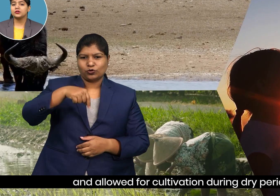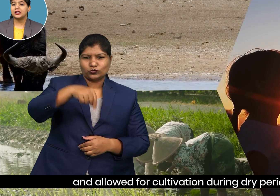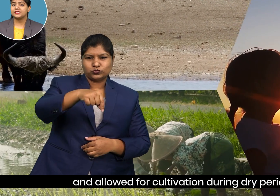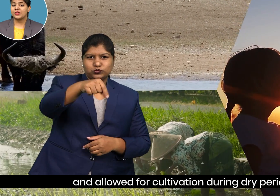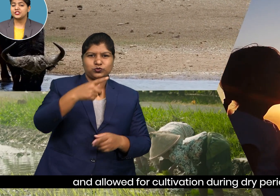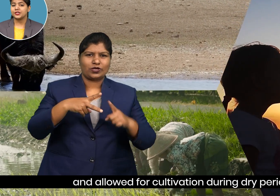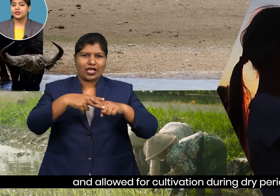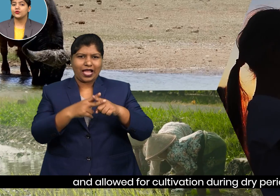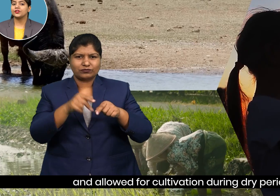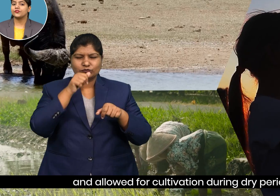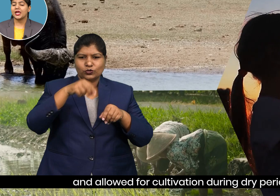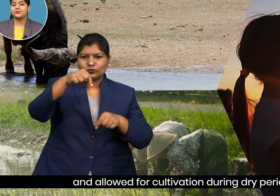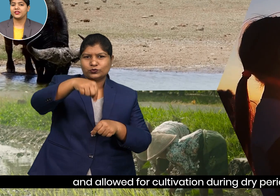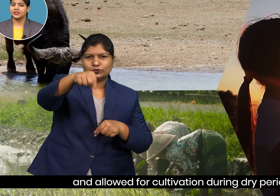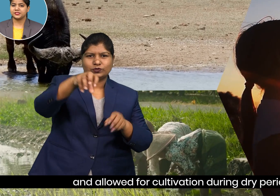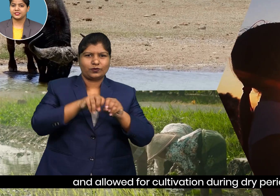cultivation during dry periods